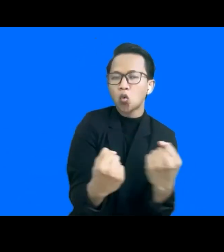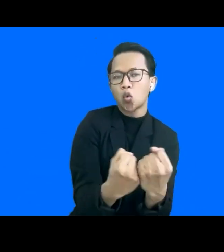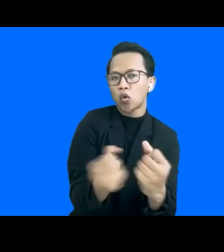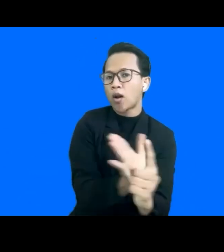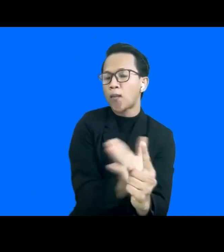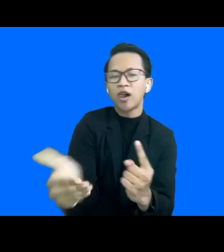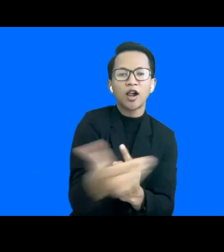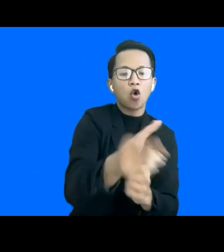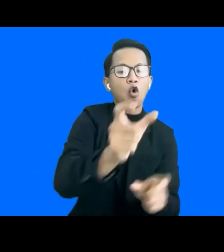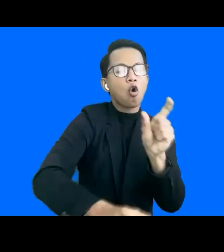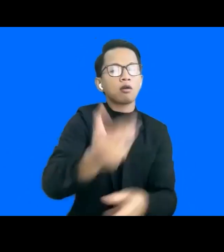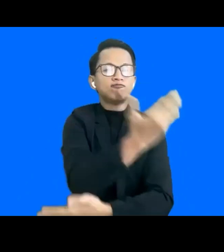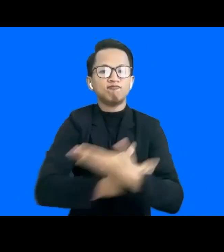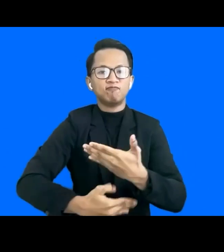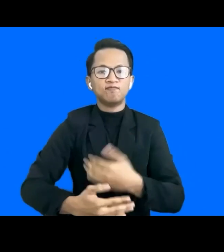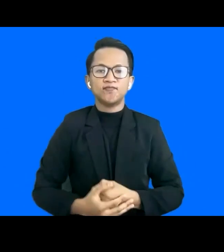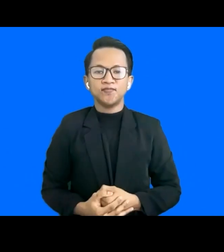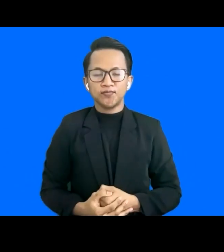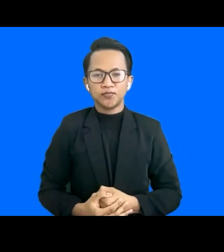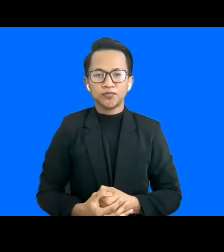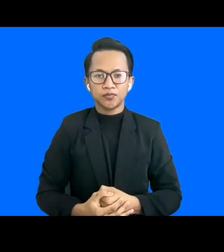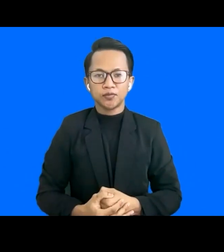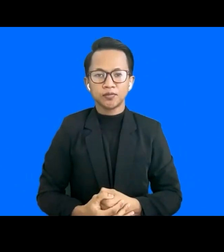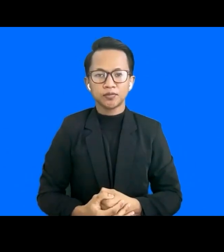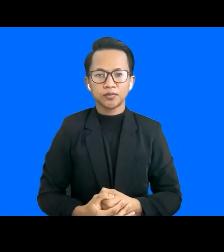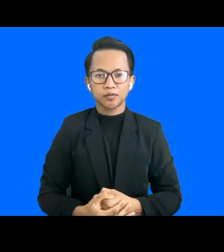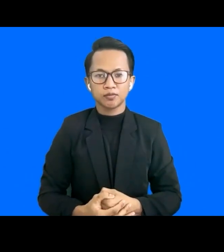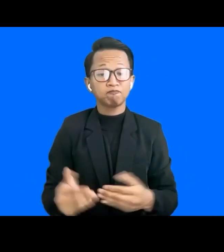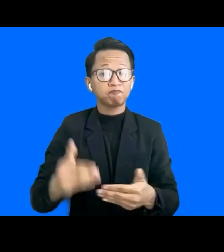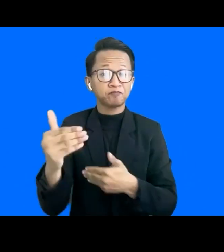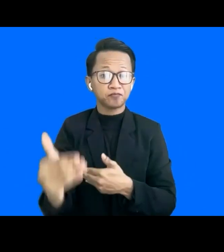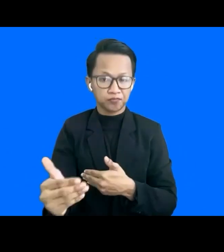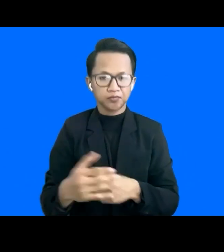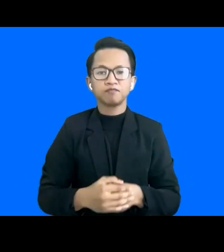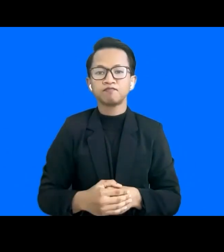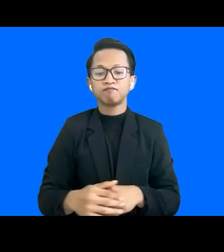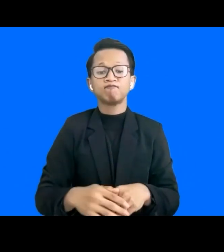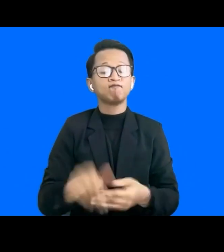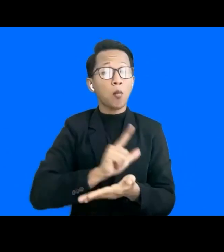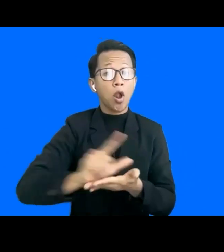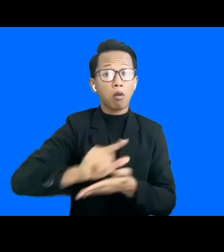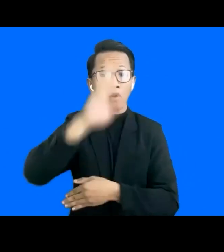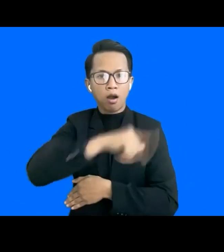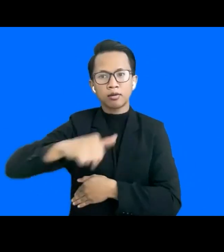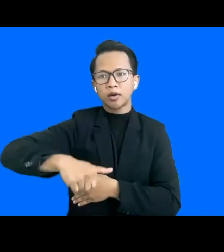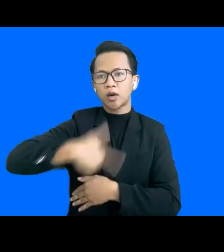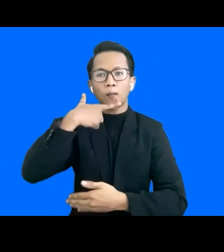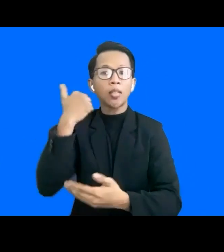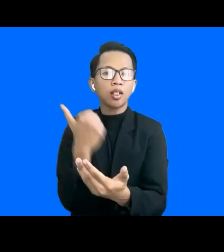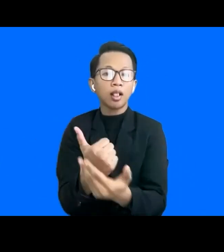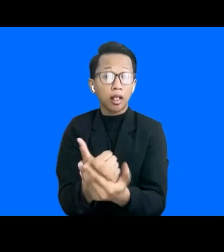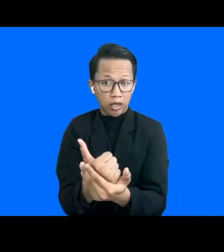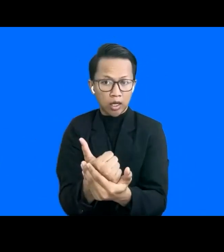effectively targeted. Hence, the report being launched today is so important. It's evidence